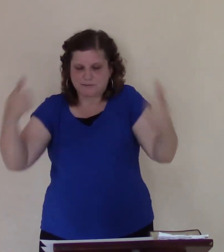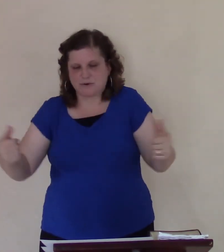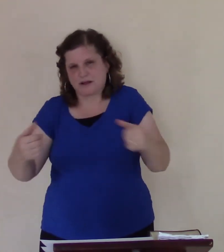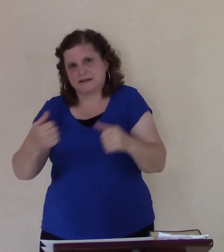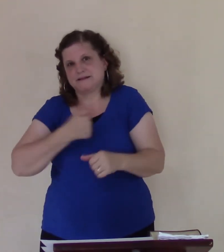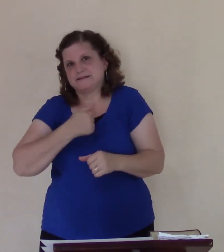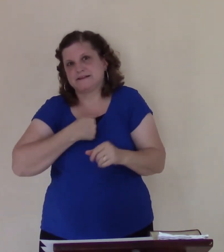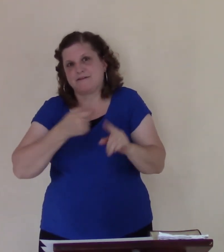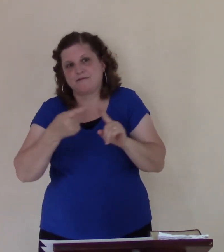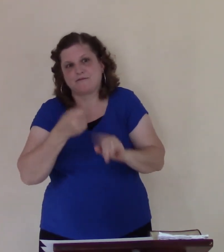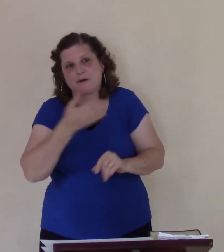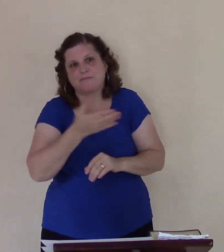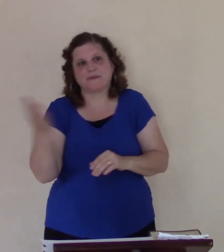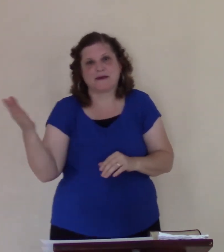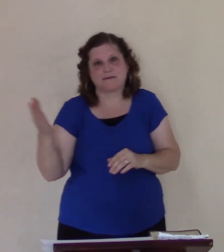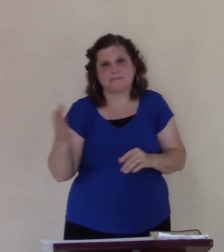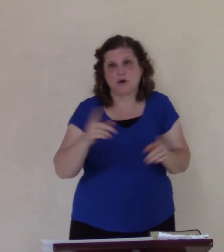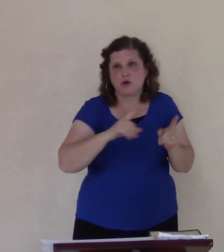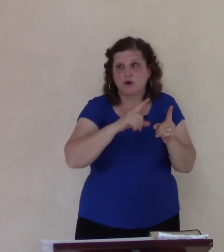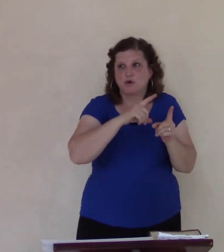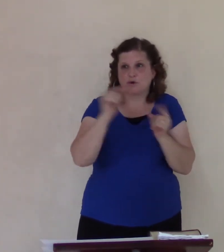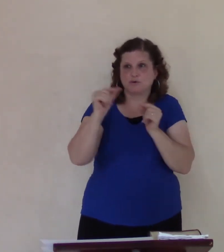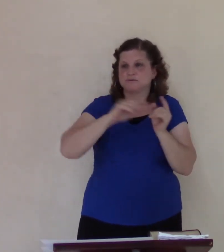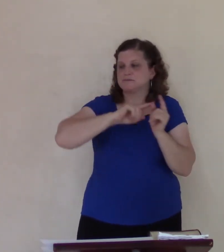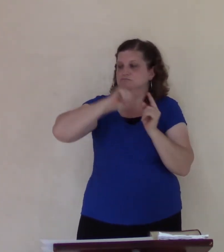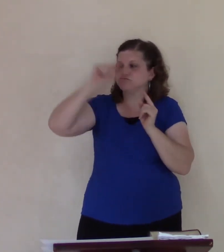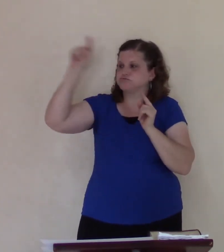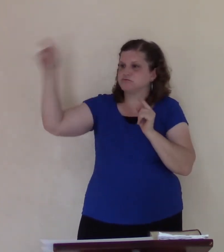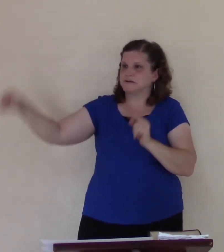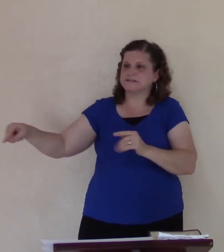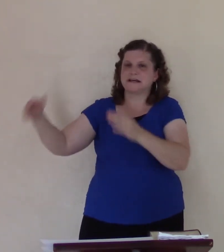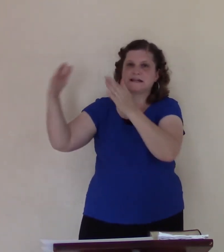them. He goes outside of the city and is a sinner